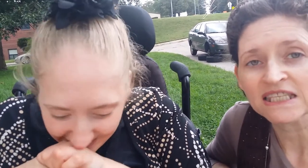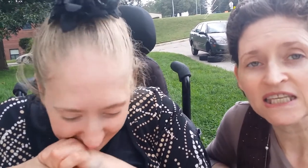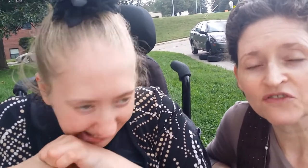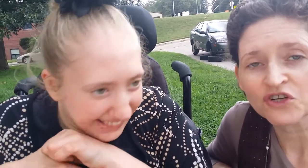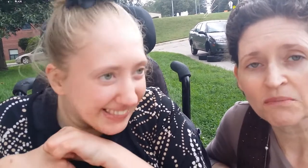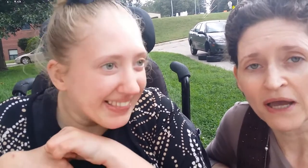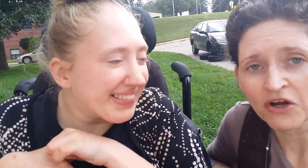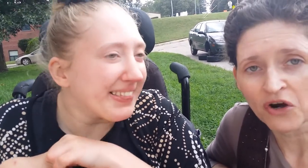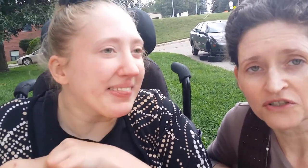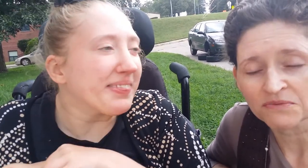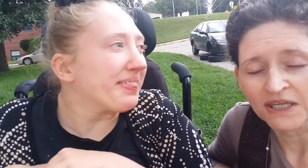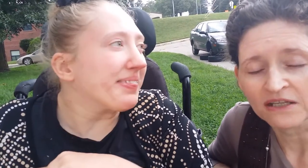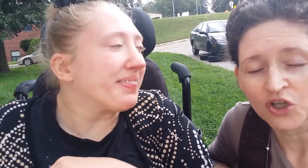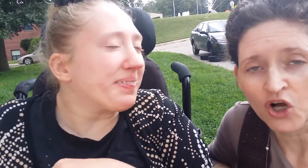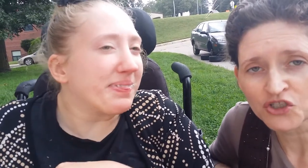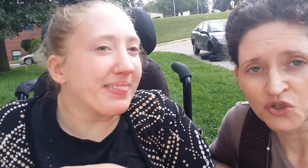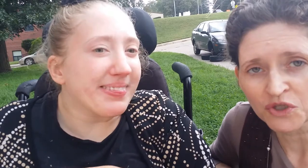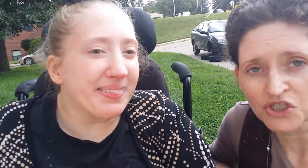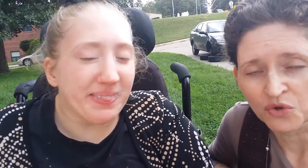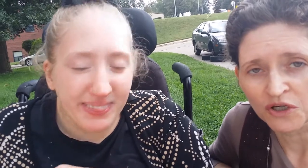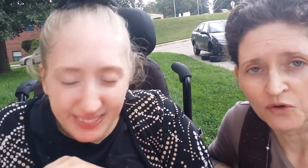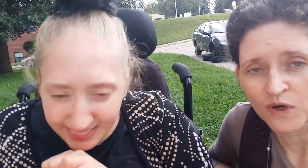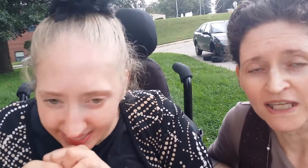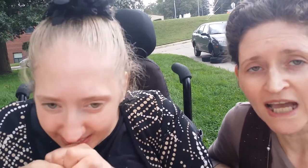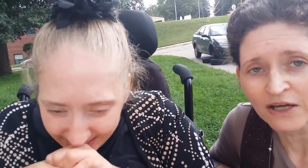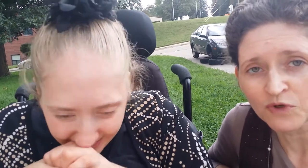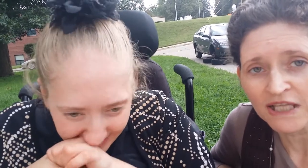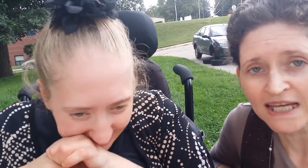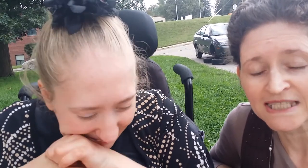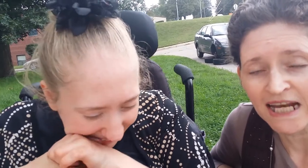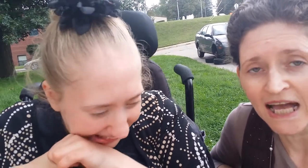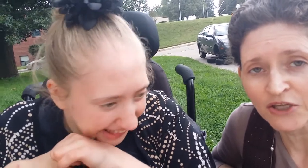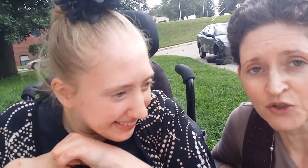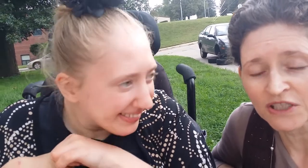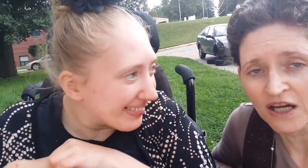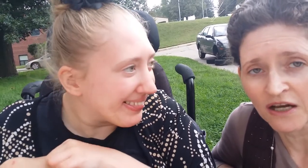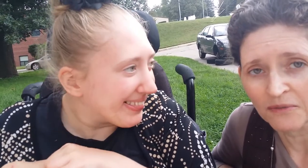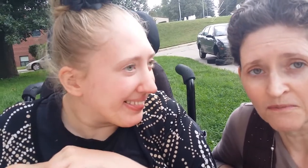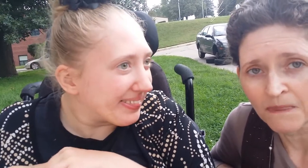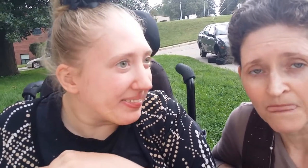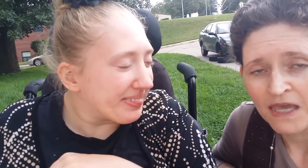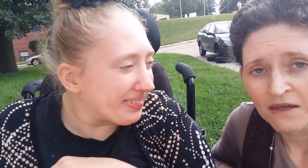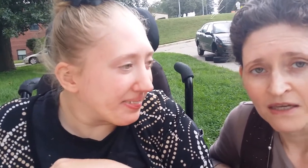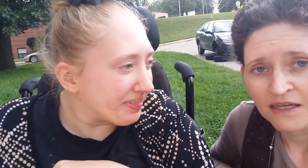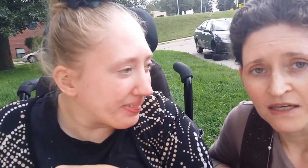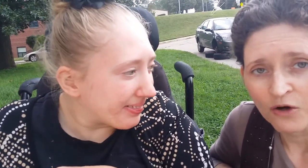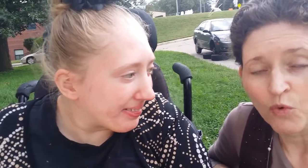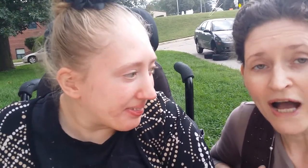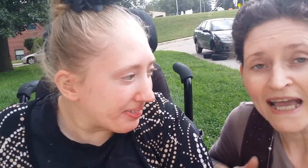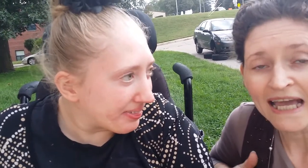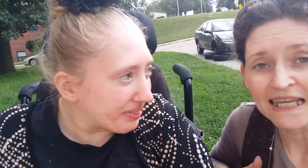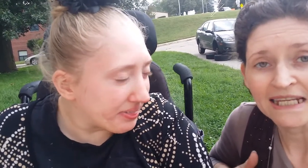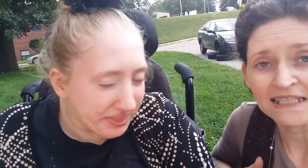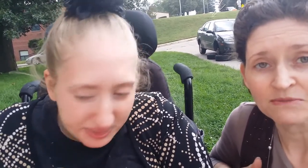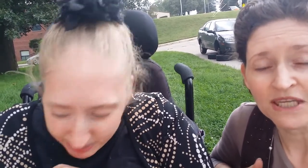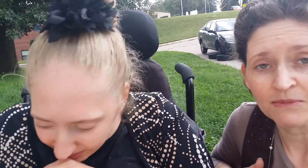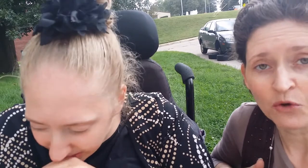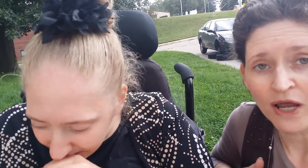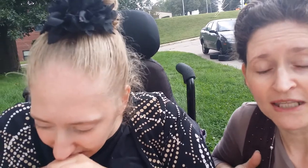delivered my car to me. Long story short, when the guy realized that I couldn't come, why I needed them to give me a ride.